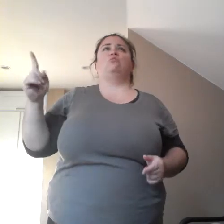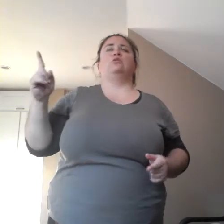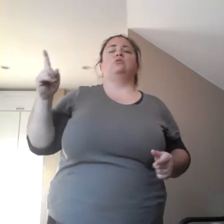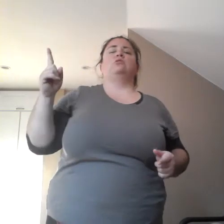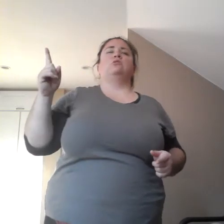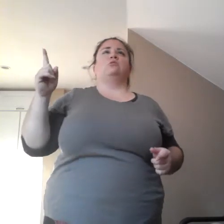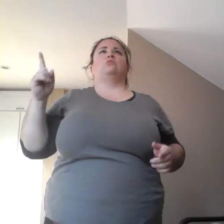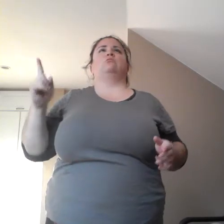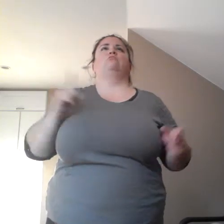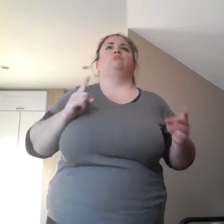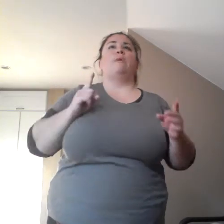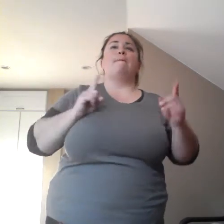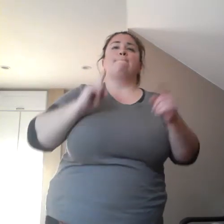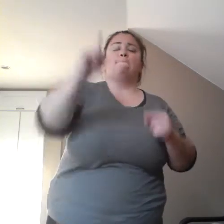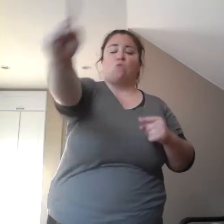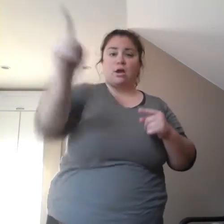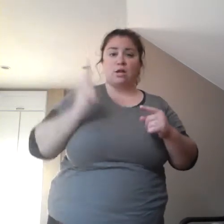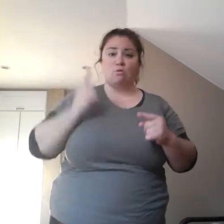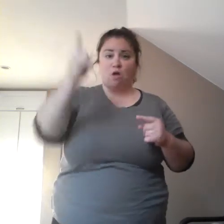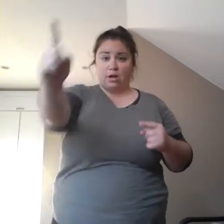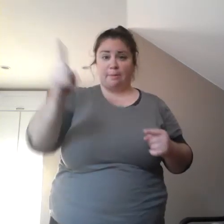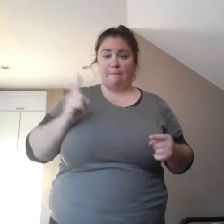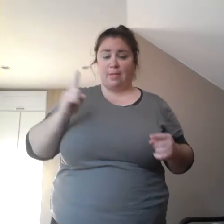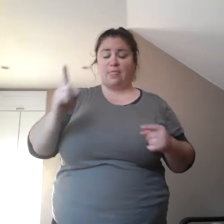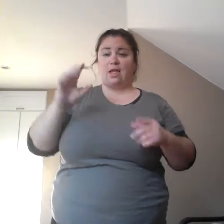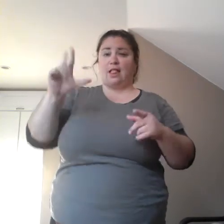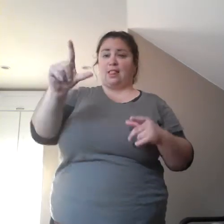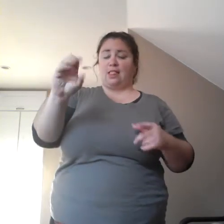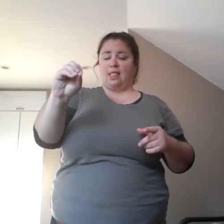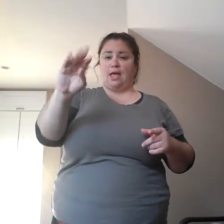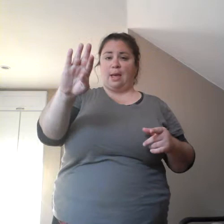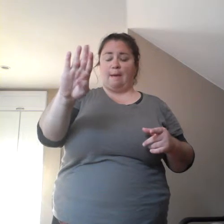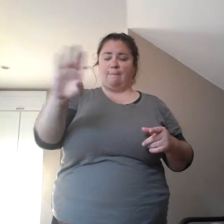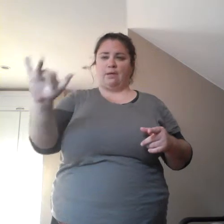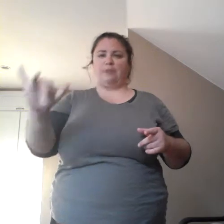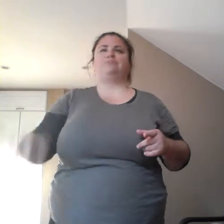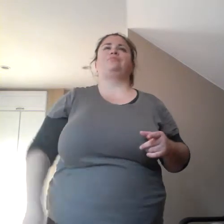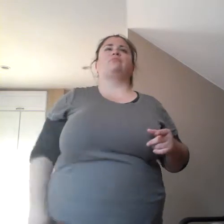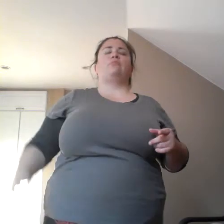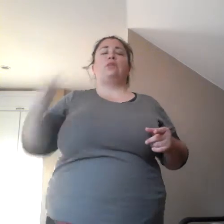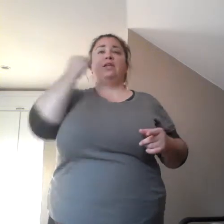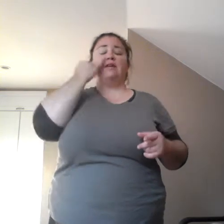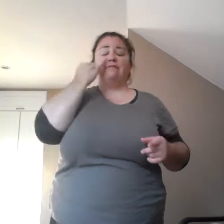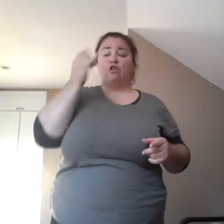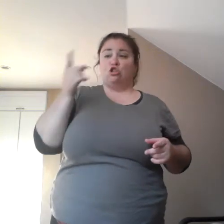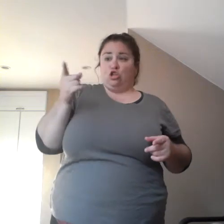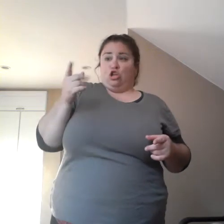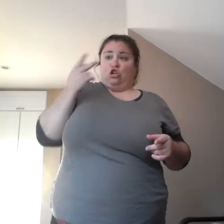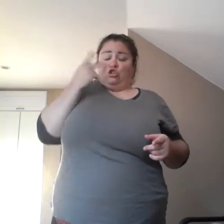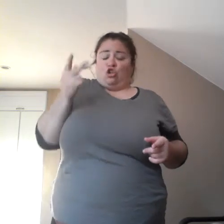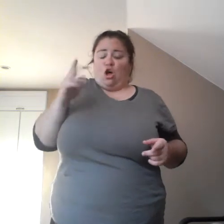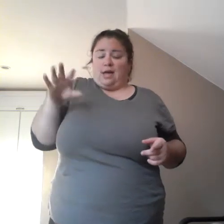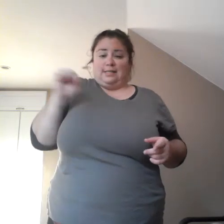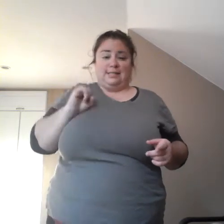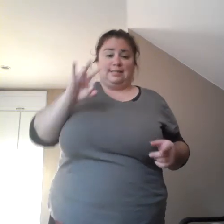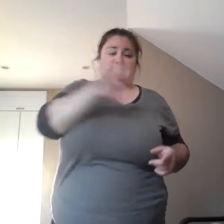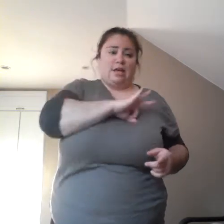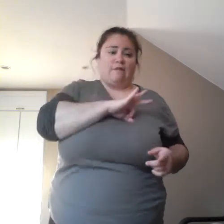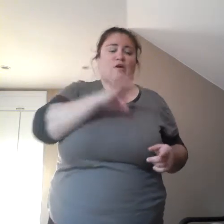she would pat them down, um, and accuse them, taking her cell phone. Um, so